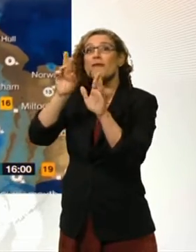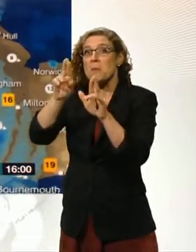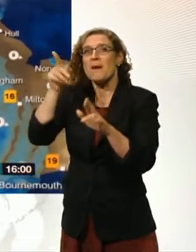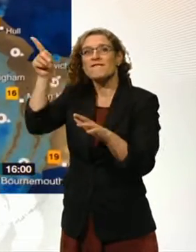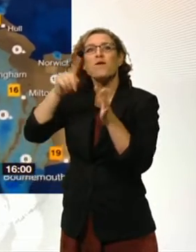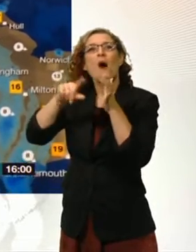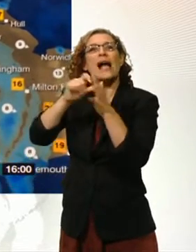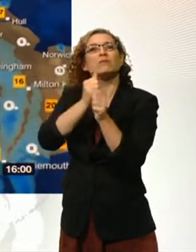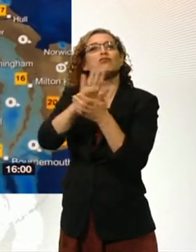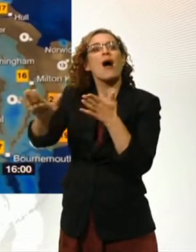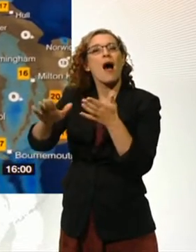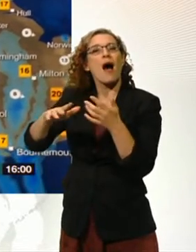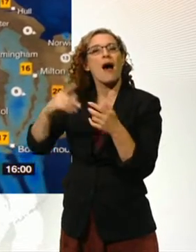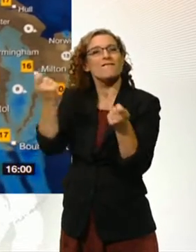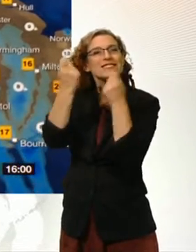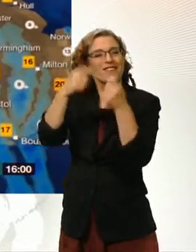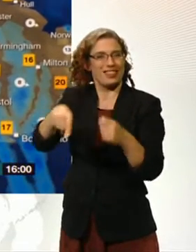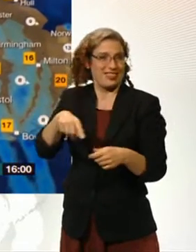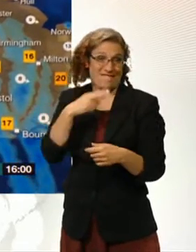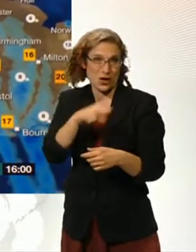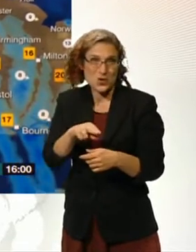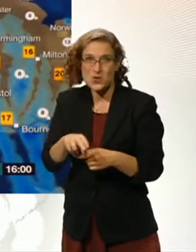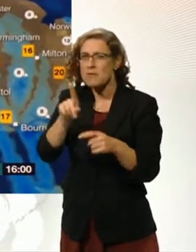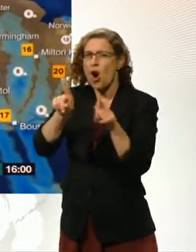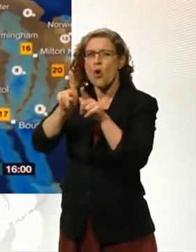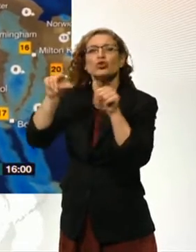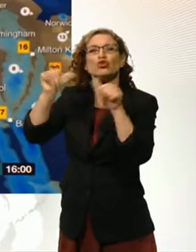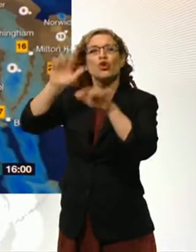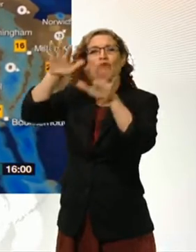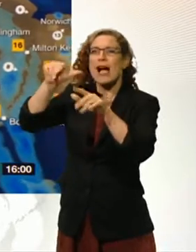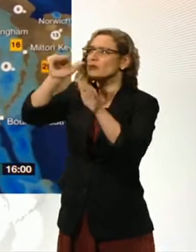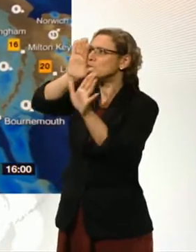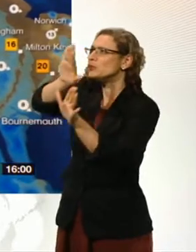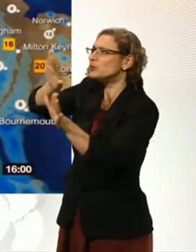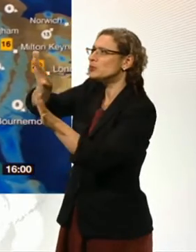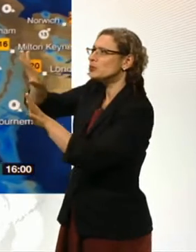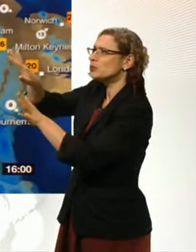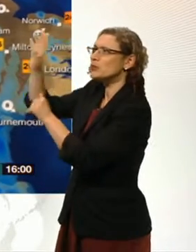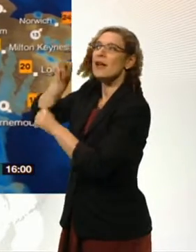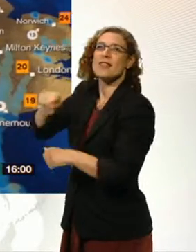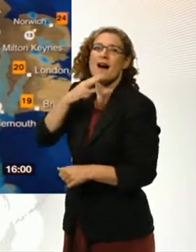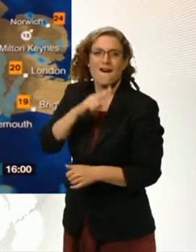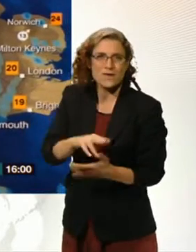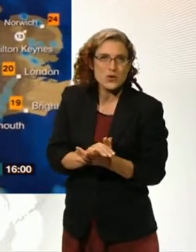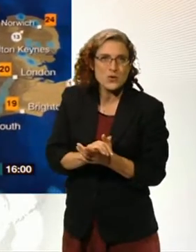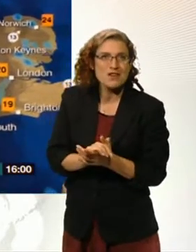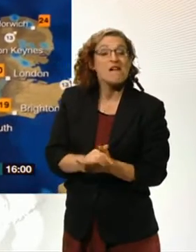suspect, into the afternoon. And even that rain that we've seen across the north of England should start to ease a little as the afternoon progresses. Wales and the south-west, perhaps a